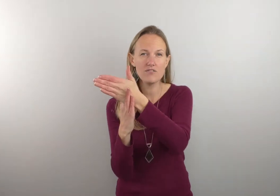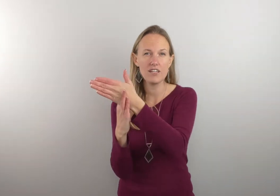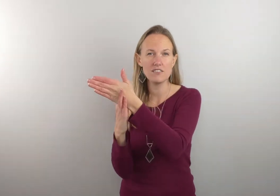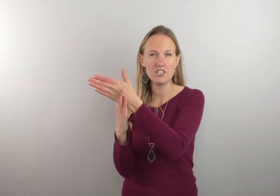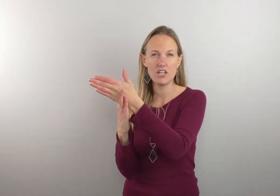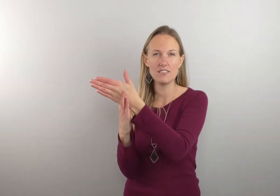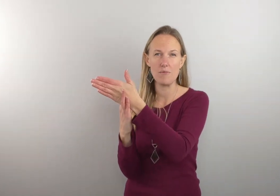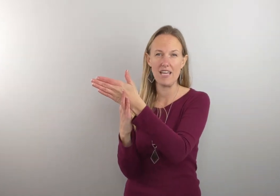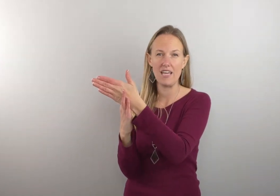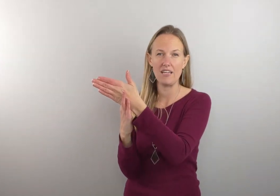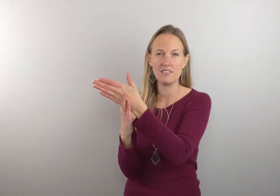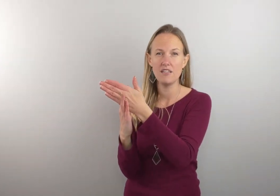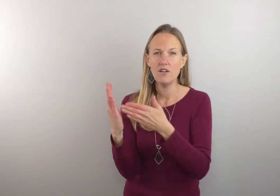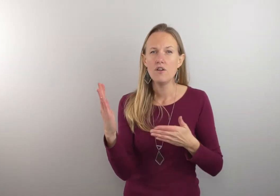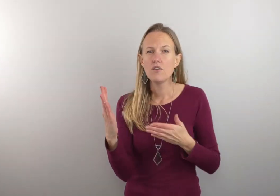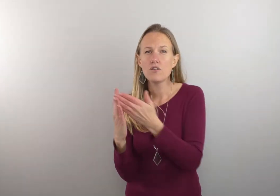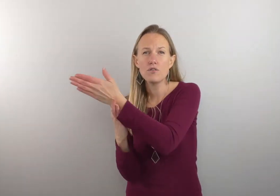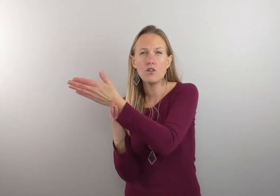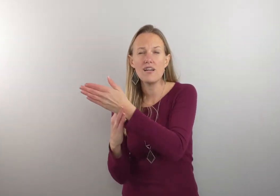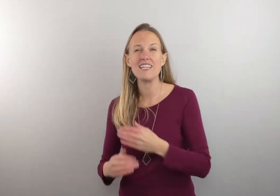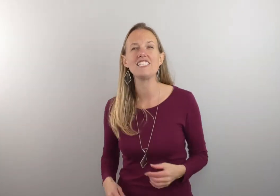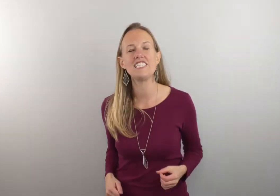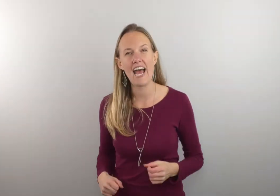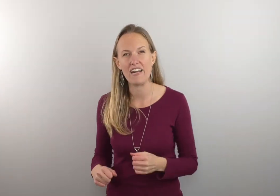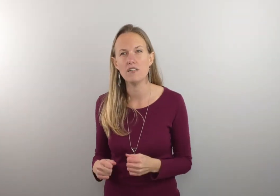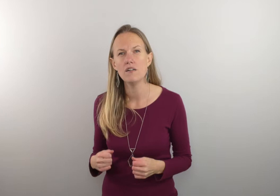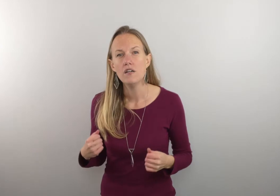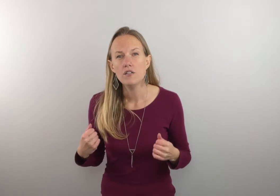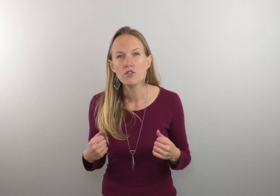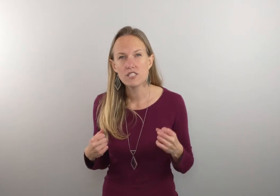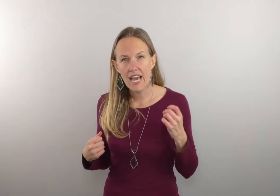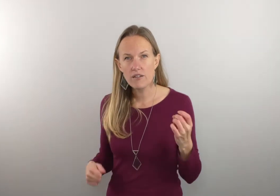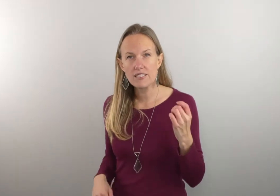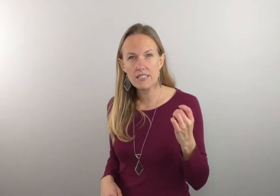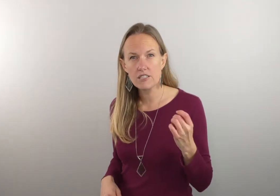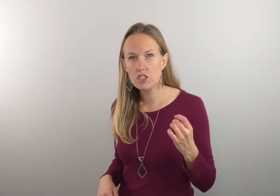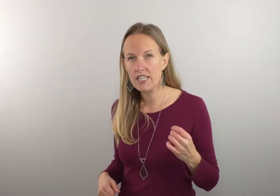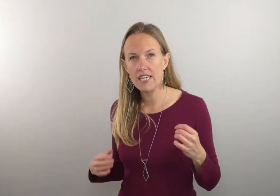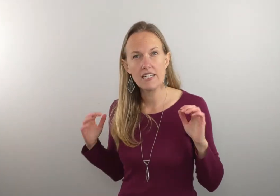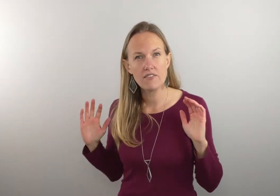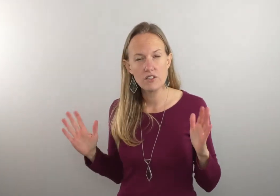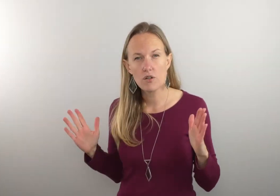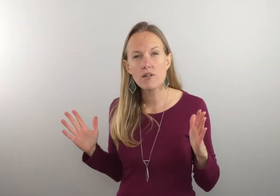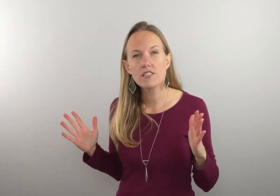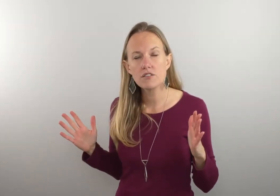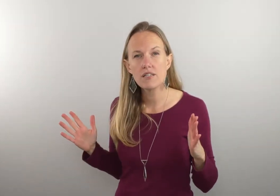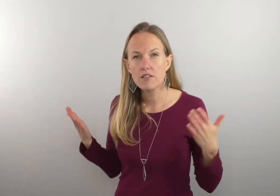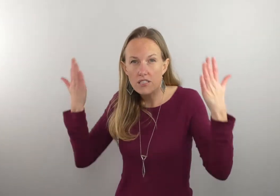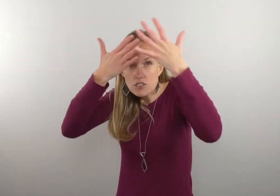fingers and your non-dominant hand through and then shadow so shadow is a little tricky and if you don't want to do it you can just do